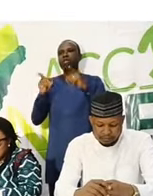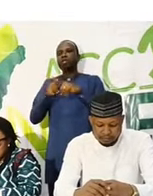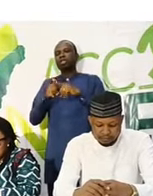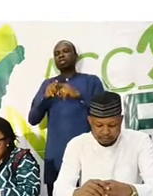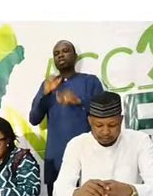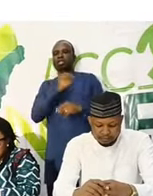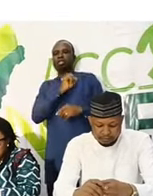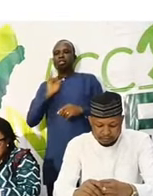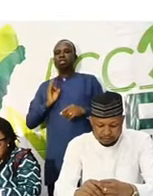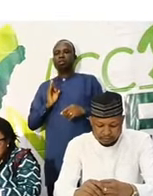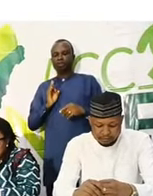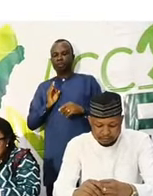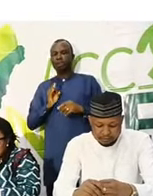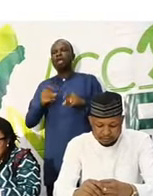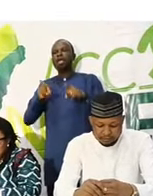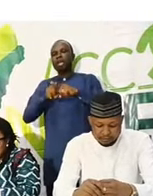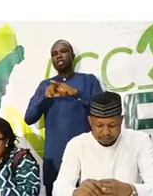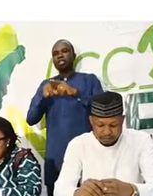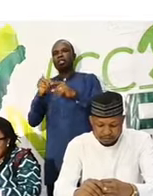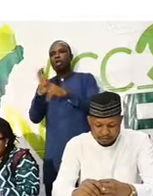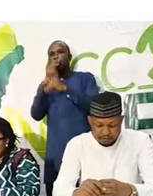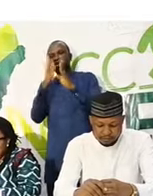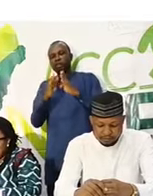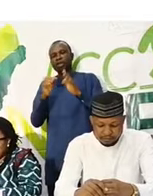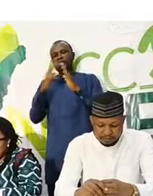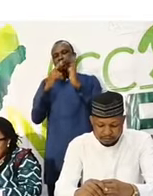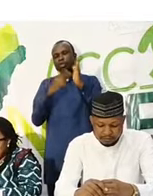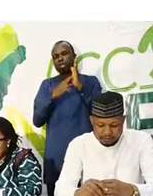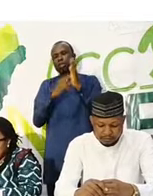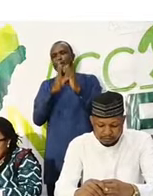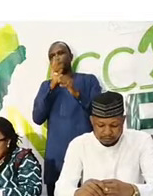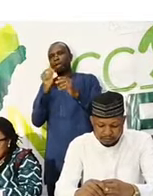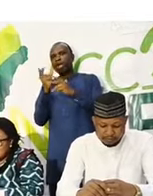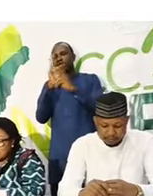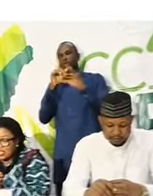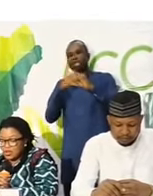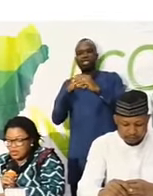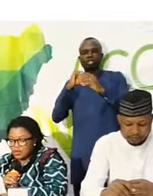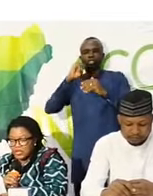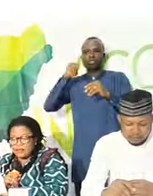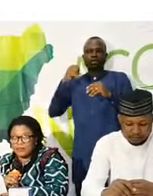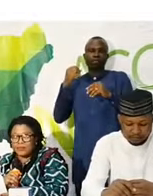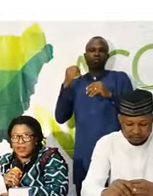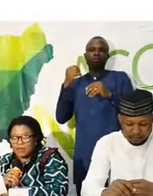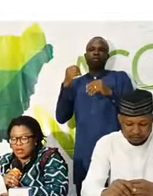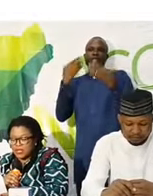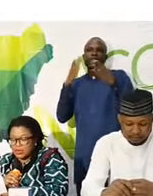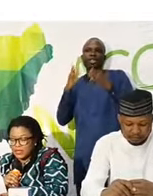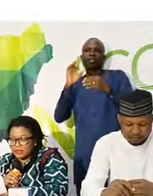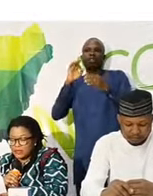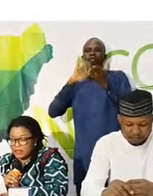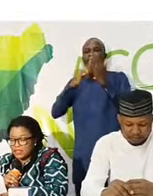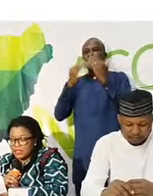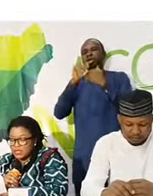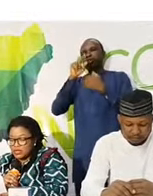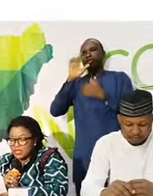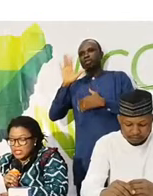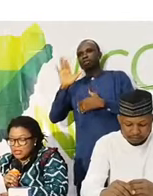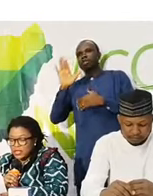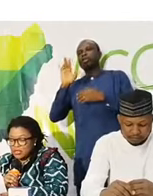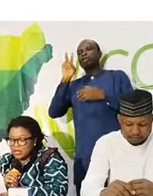ad hoc staff, as observed and reported by our observers in the just concluded February 25,